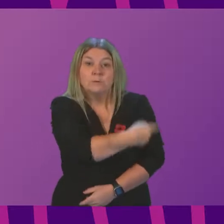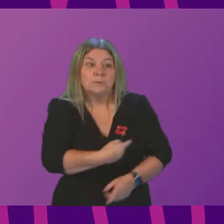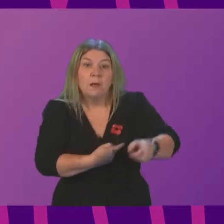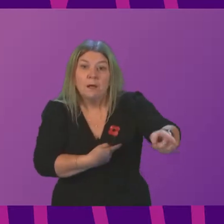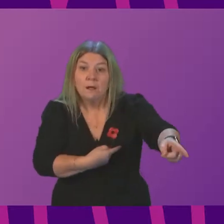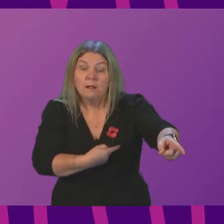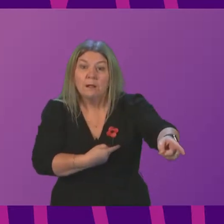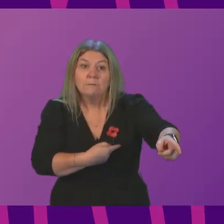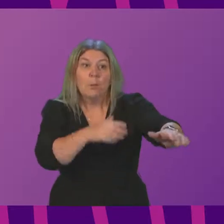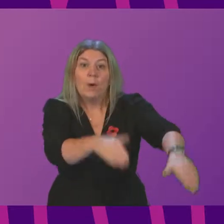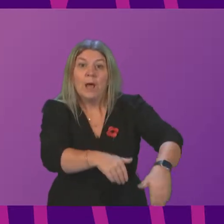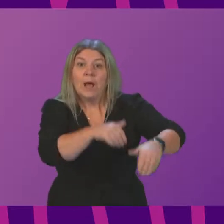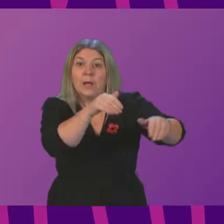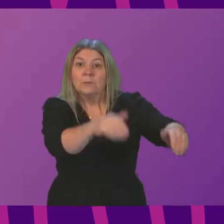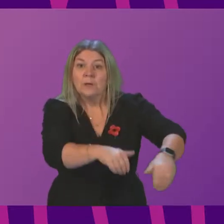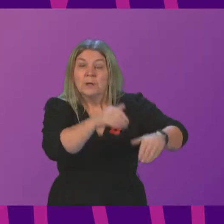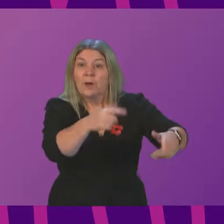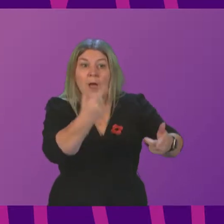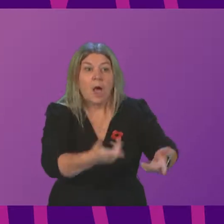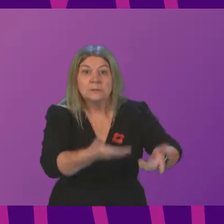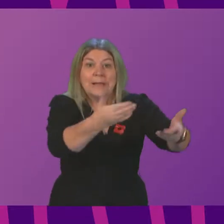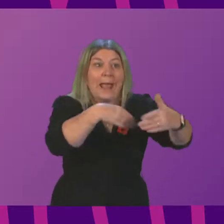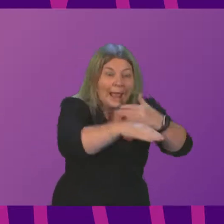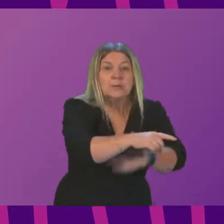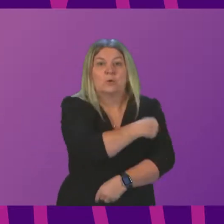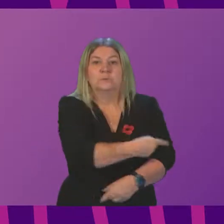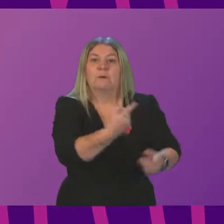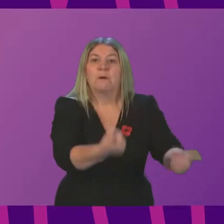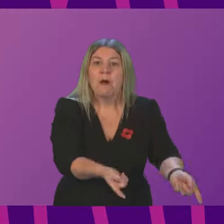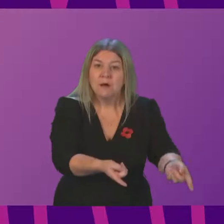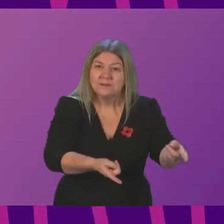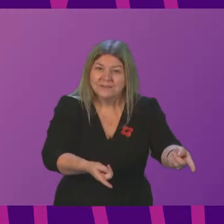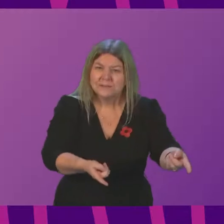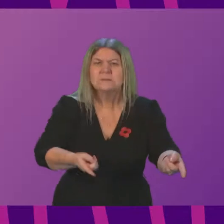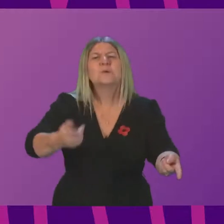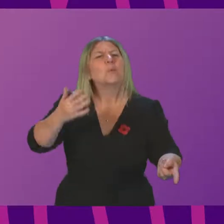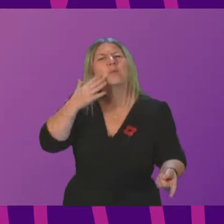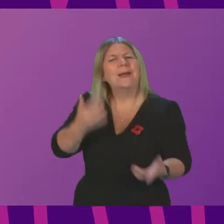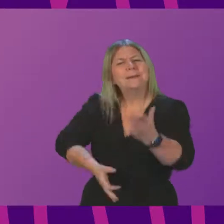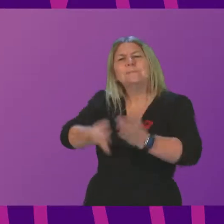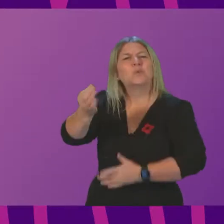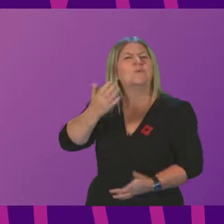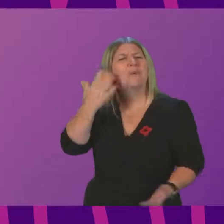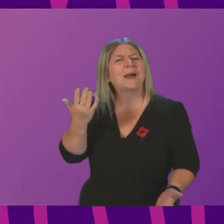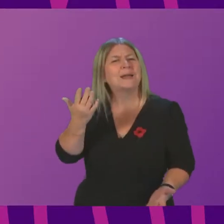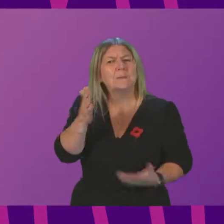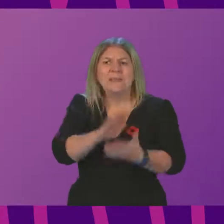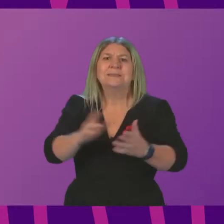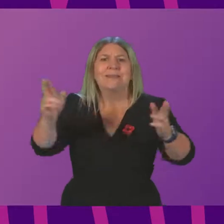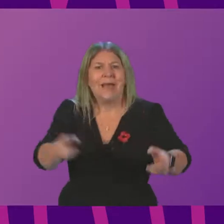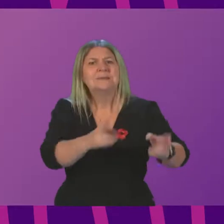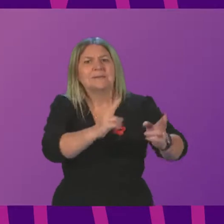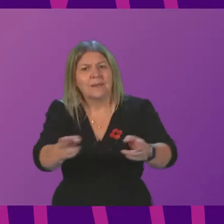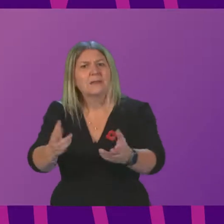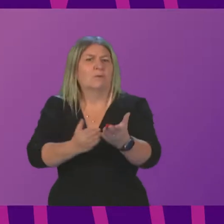the Government come forward with a sufficient package of support so that we can prevent unnecessary suffering and deaths this winter? Deputy